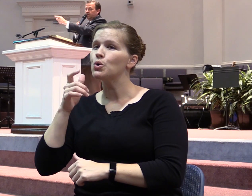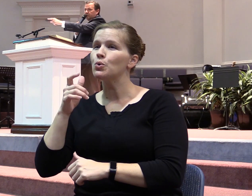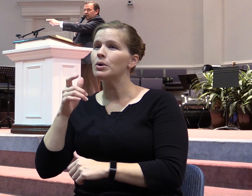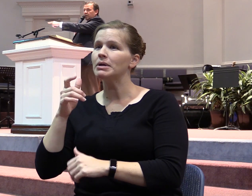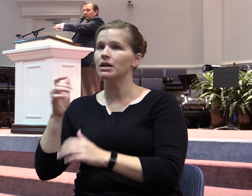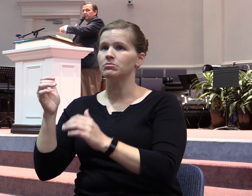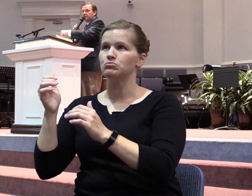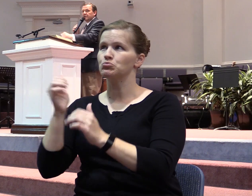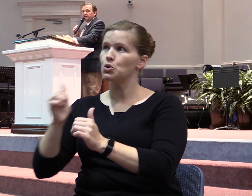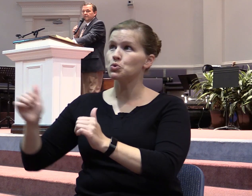they're going to be your minister.